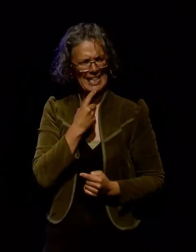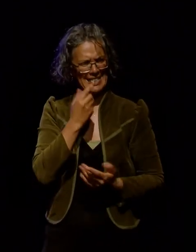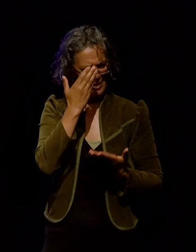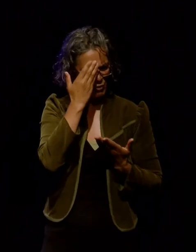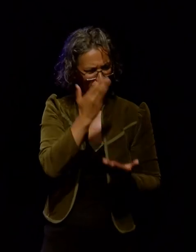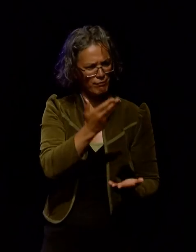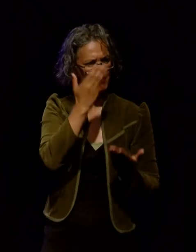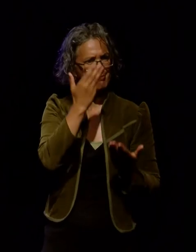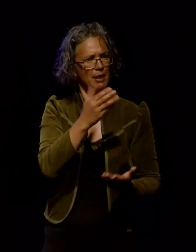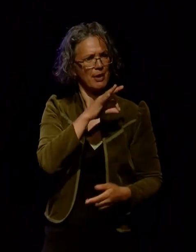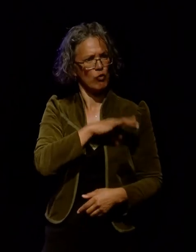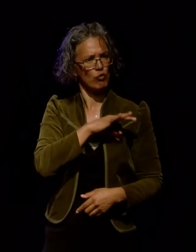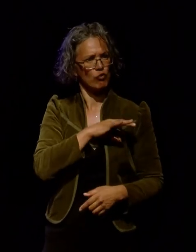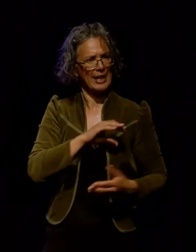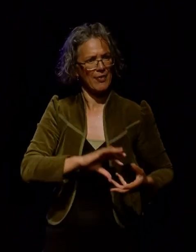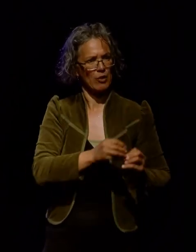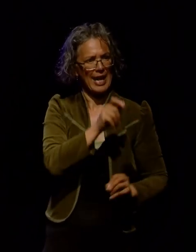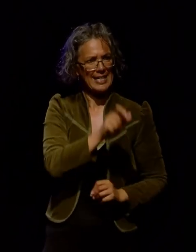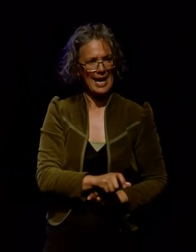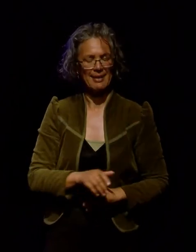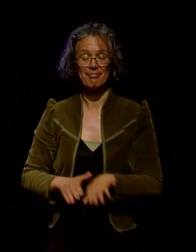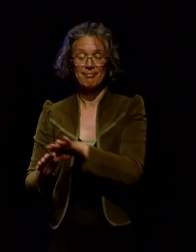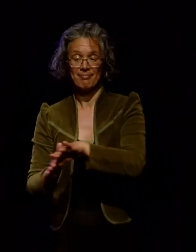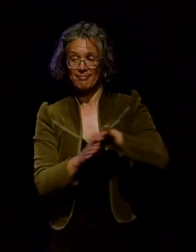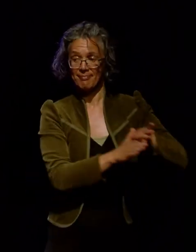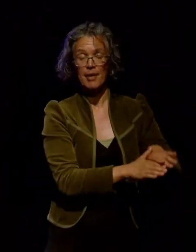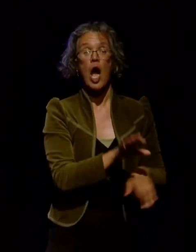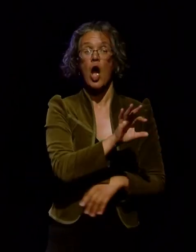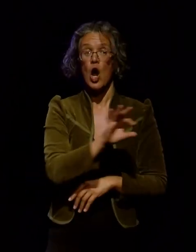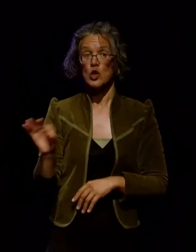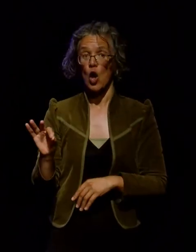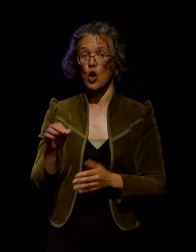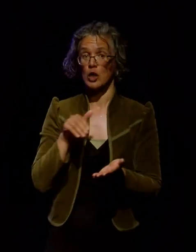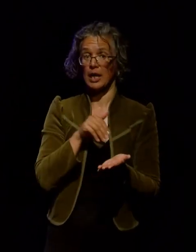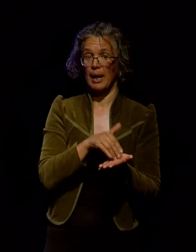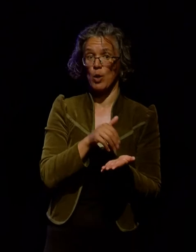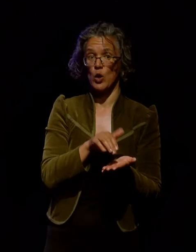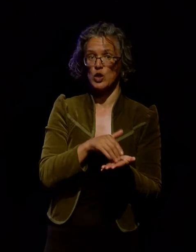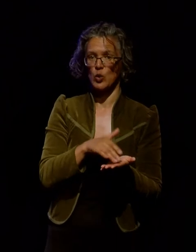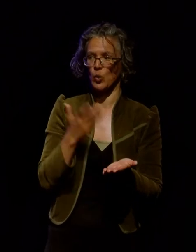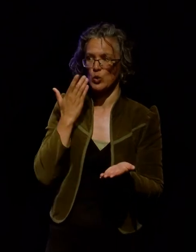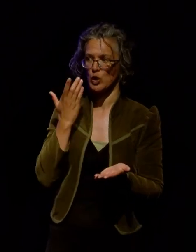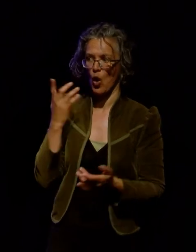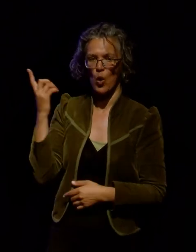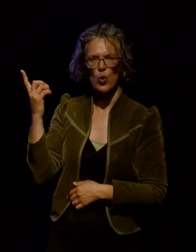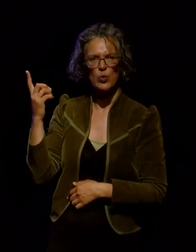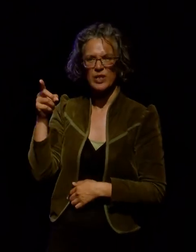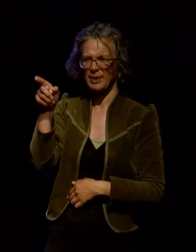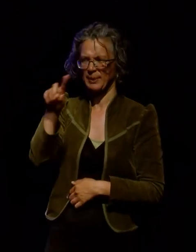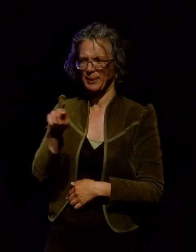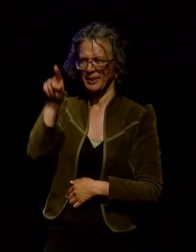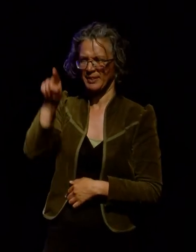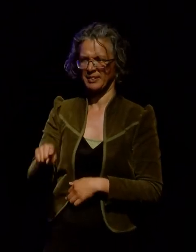The next element is the non-commercial element. So this is usually represented by the lovely dollar sign crossed out or by NC.